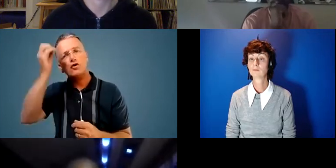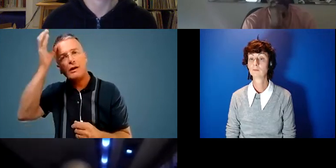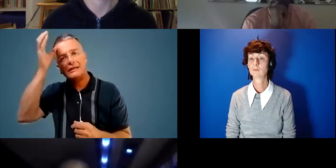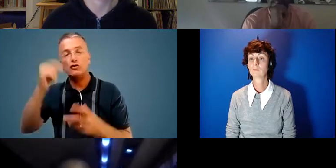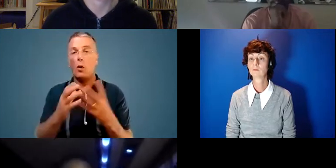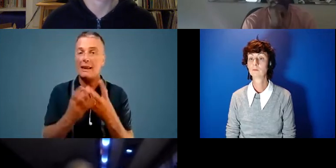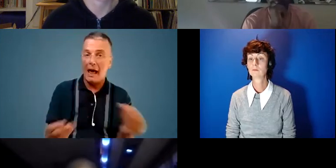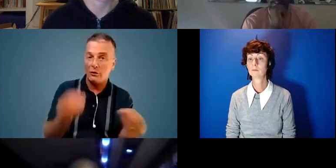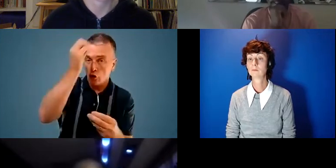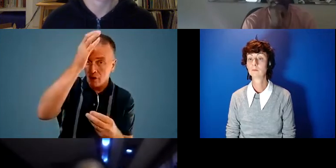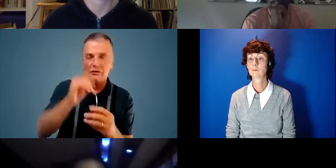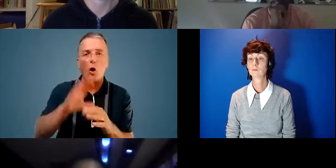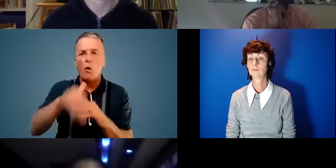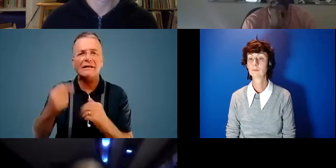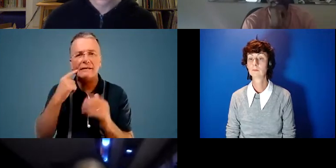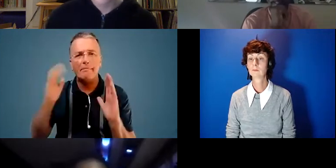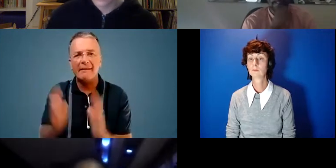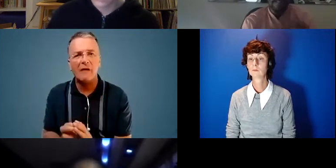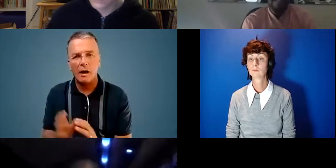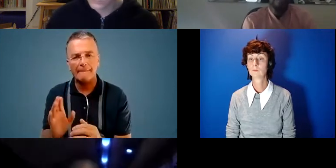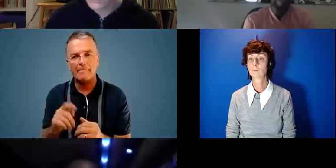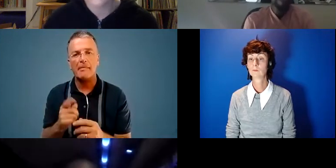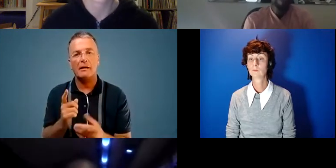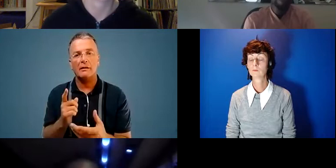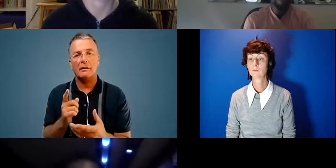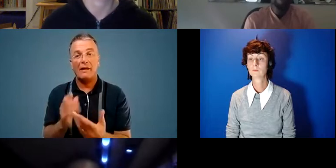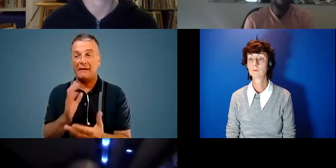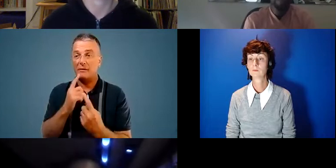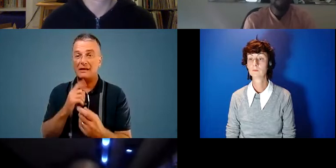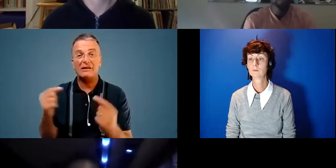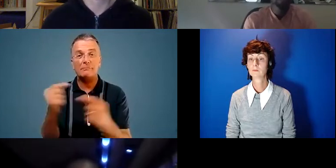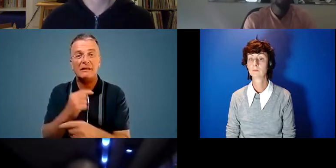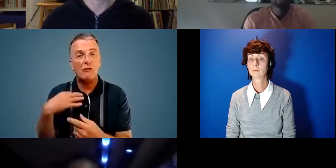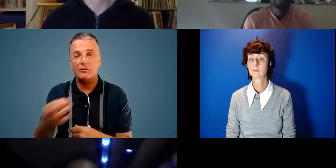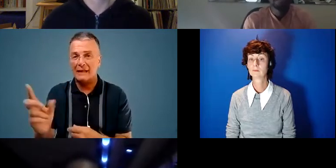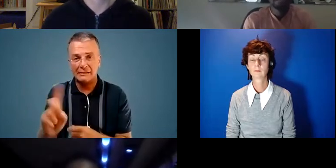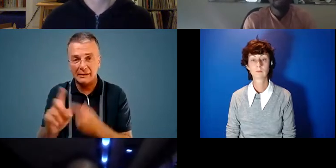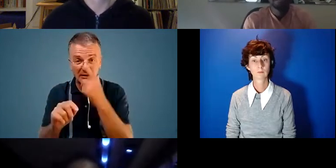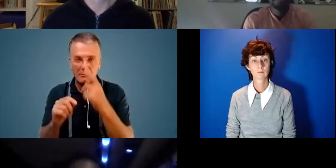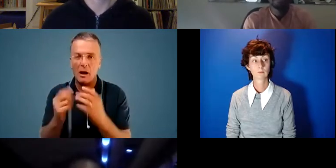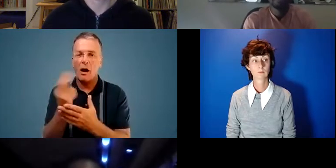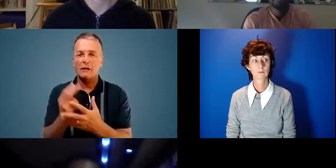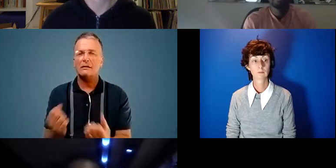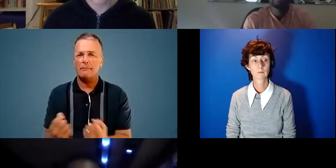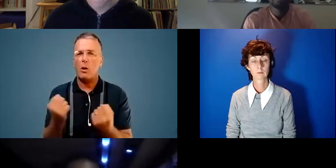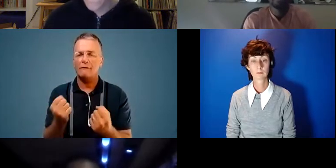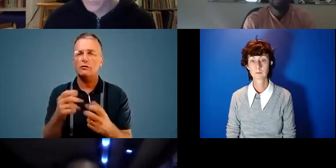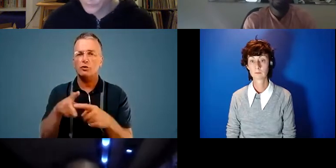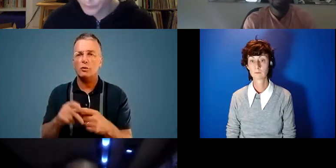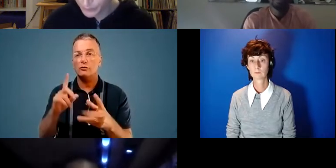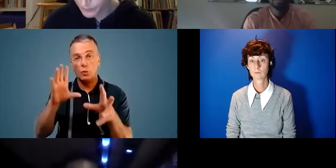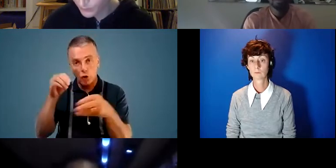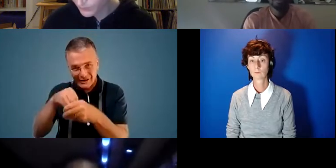we don't oversimplify where the true impact of information is misrepresented, yet art is a very powerful tool for contextualising.